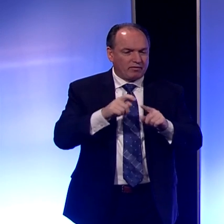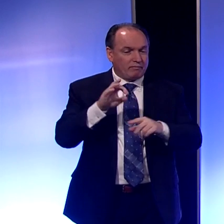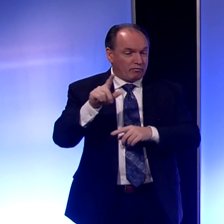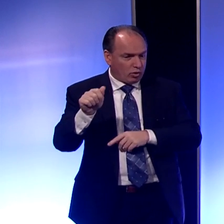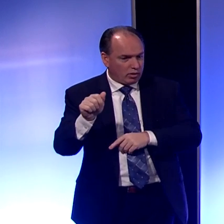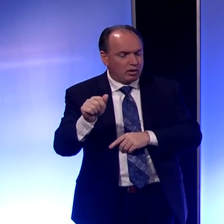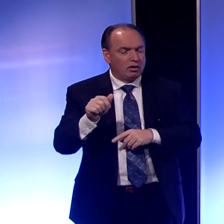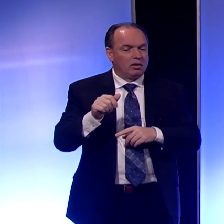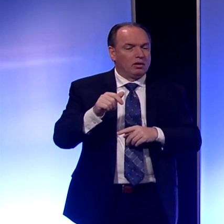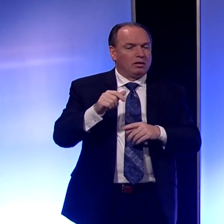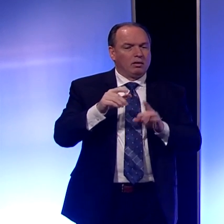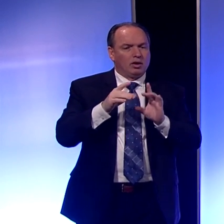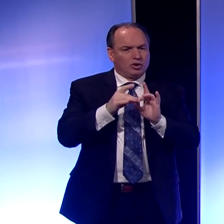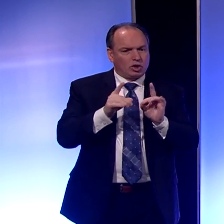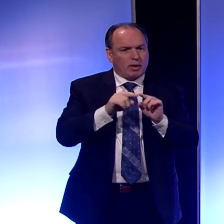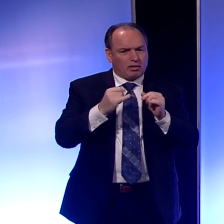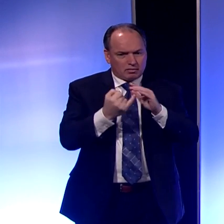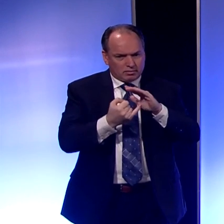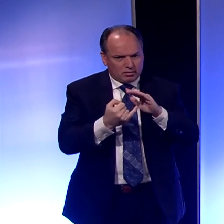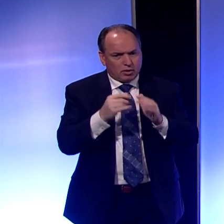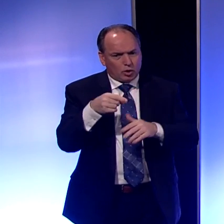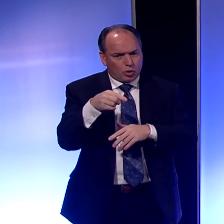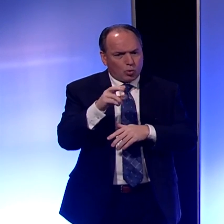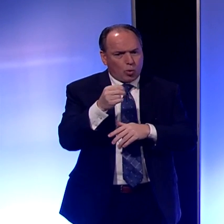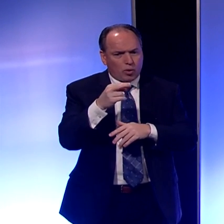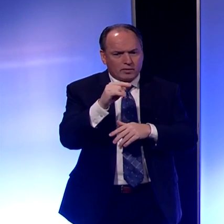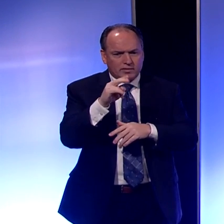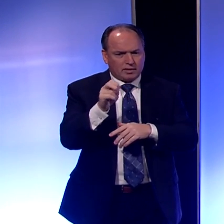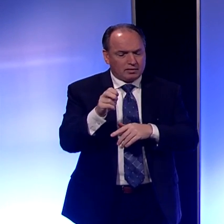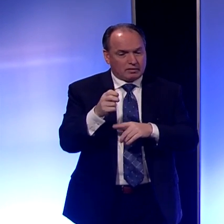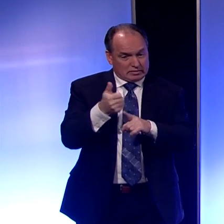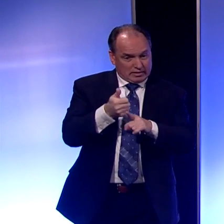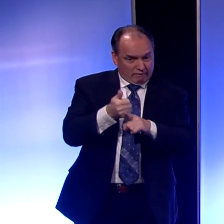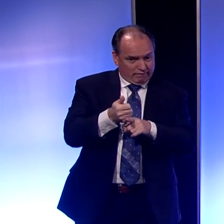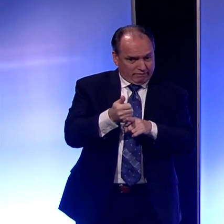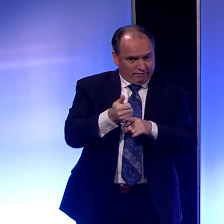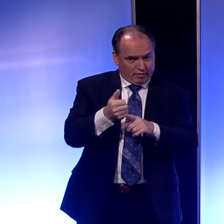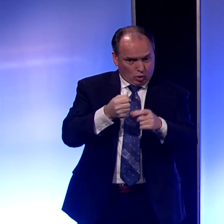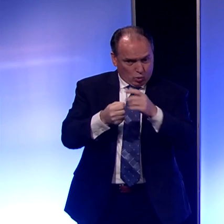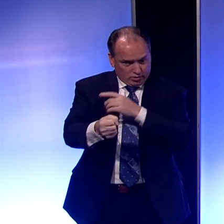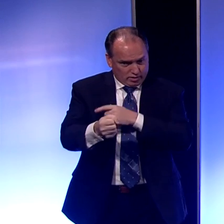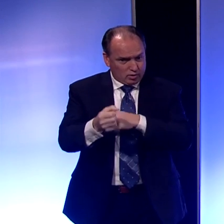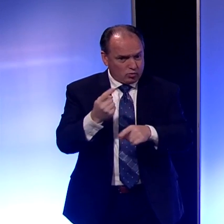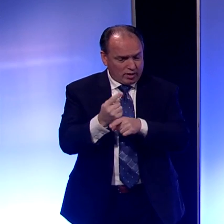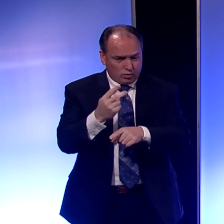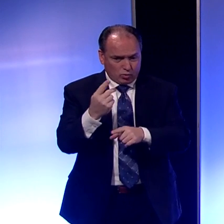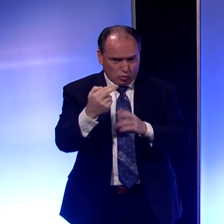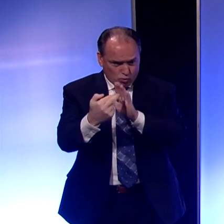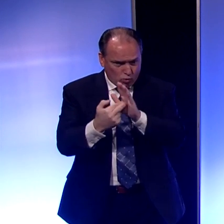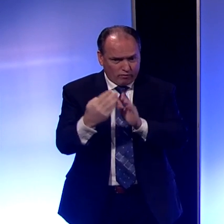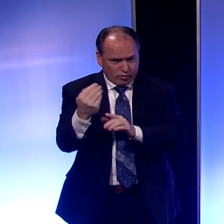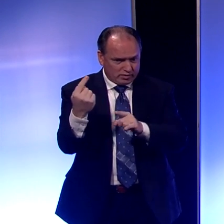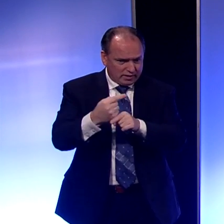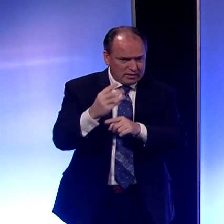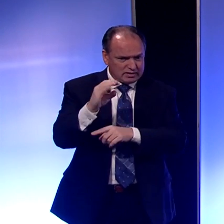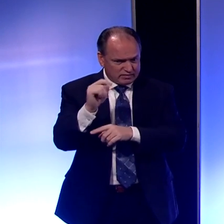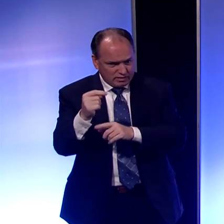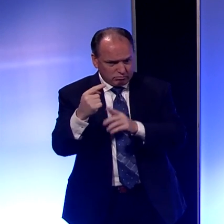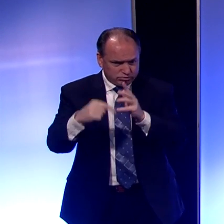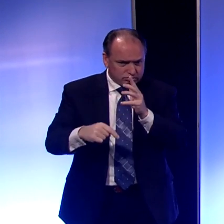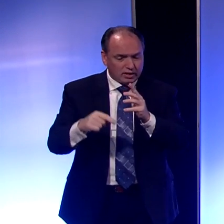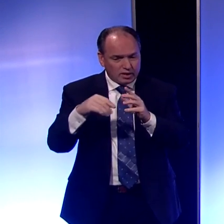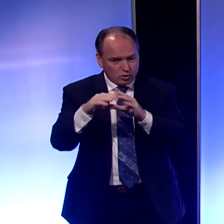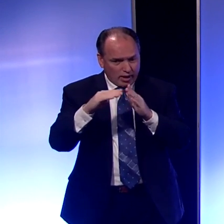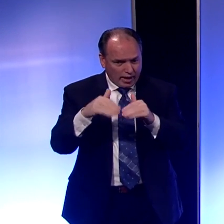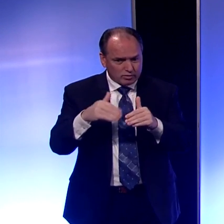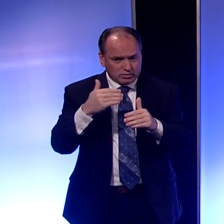You talk about quarantine. I want to make sure that you're specifically referring to self-quarantine and the rules, the 14 days, staying six feet away from people in your